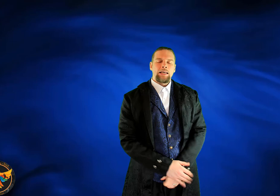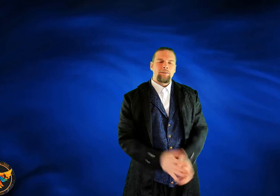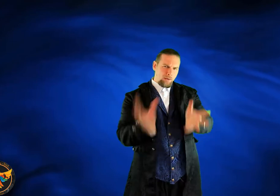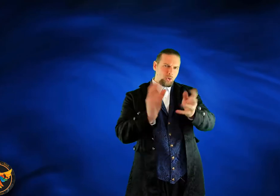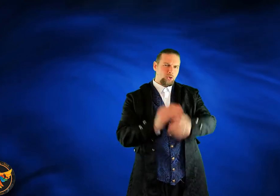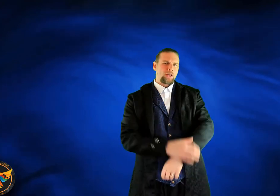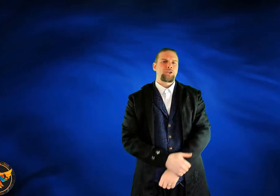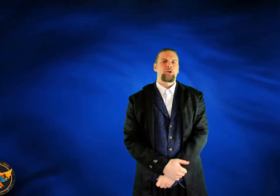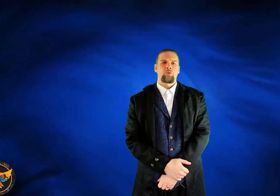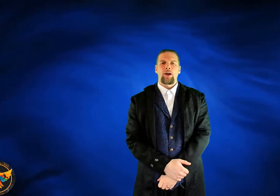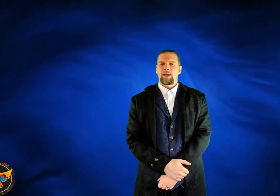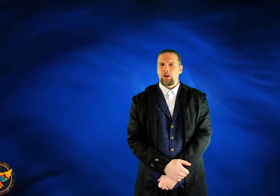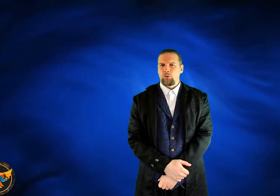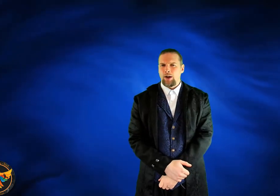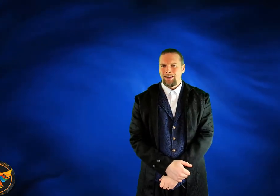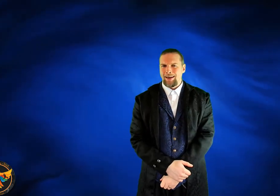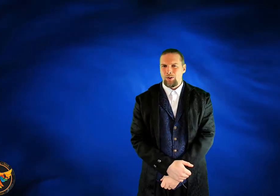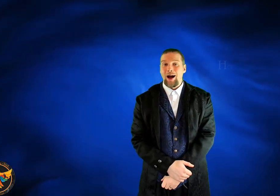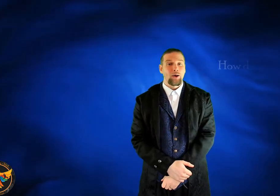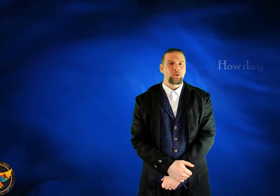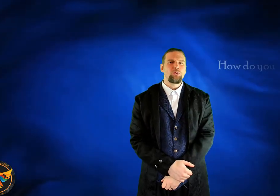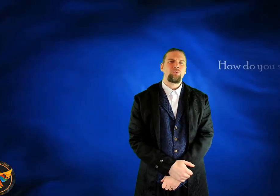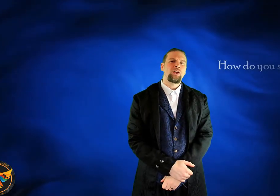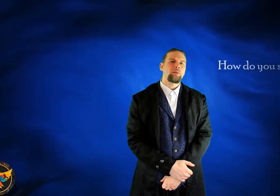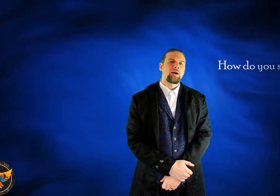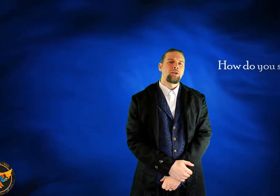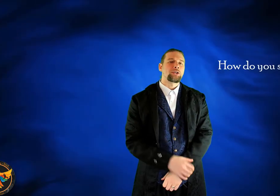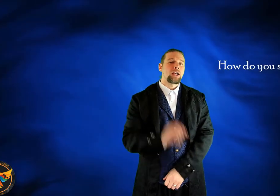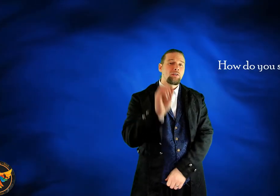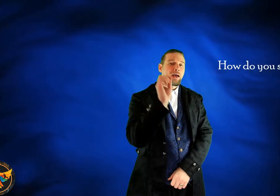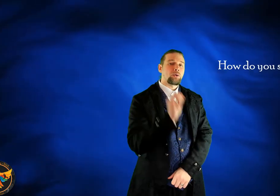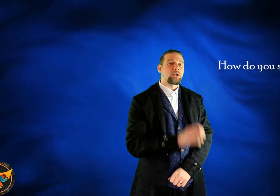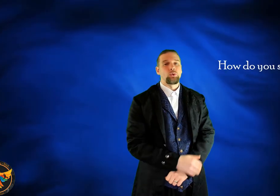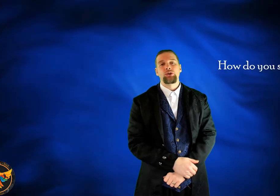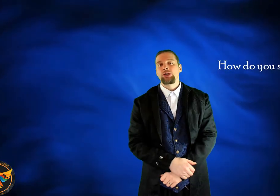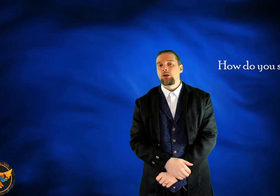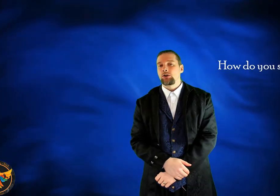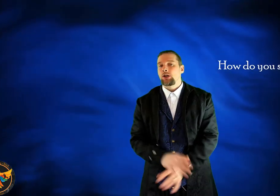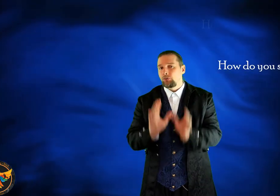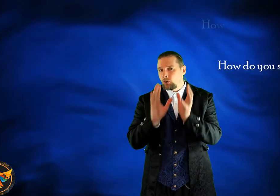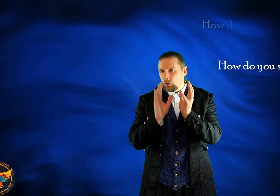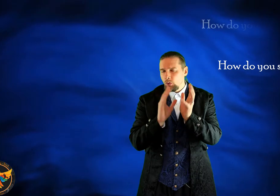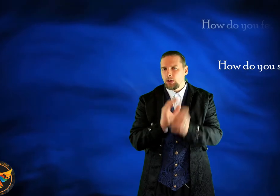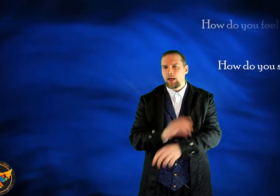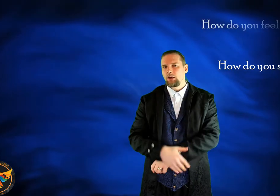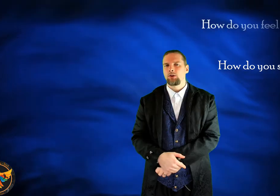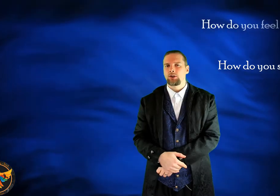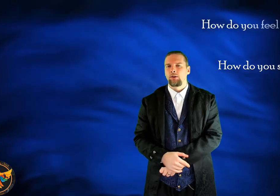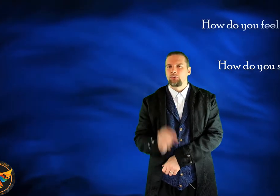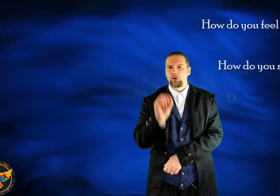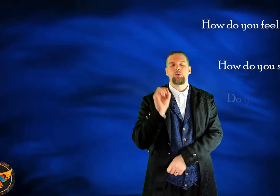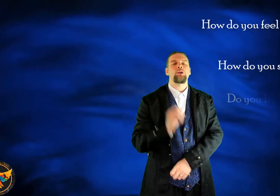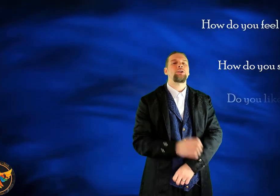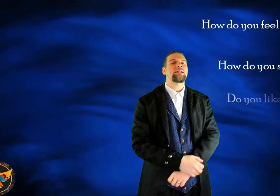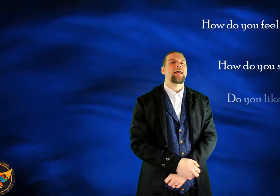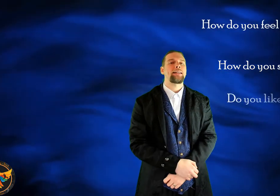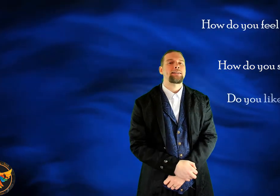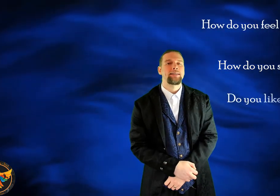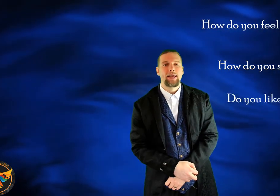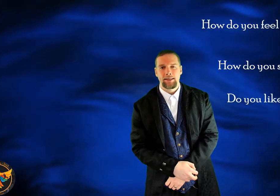If I was to ask you right here, right now, how do you feel about yourself? How do you see yourself? Do you like yourself? Because you honestly answer yes.